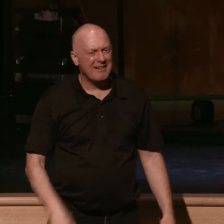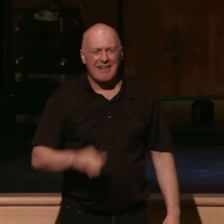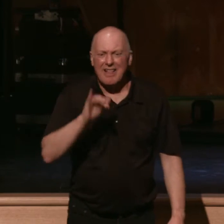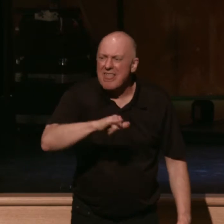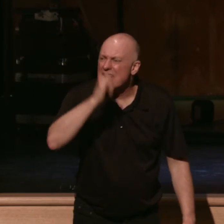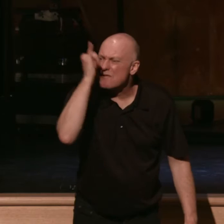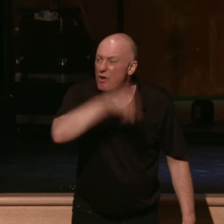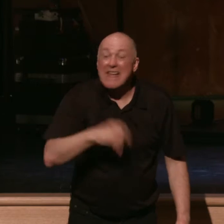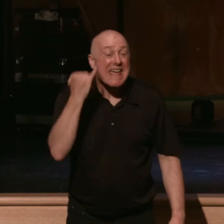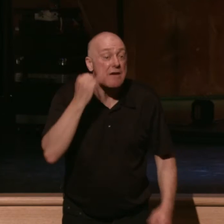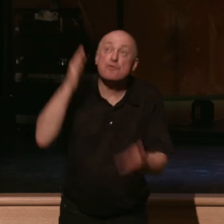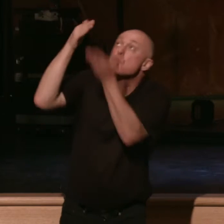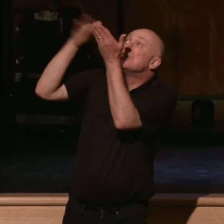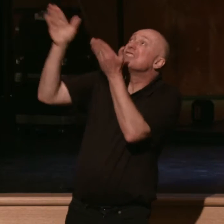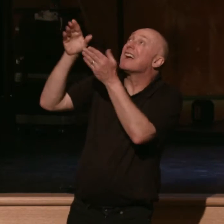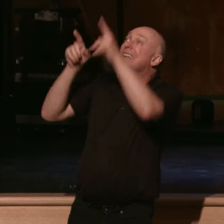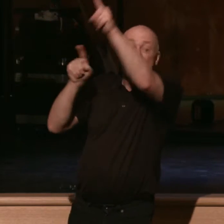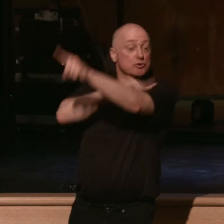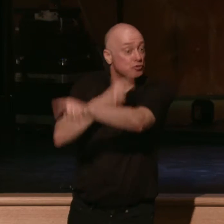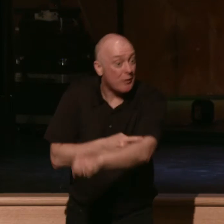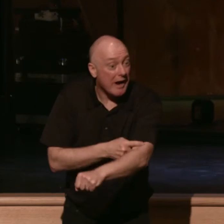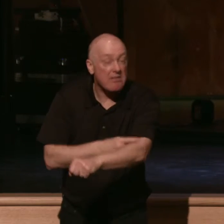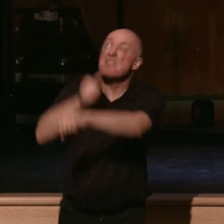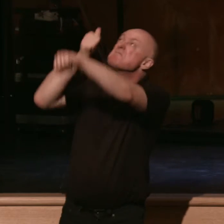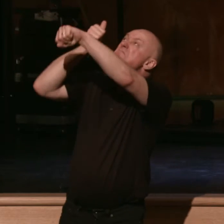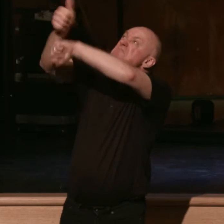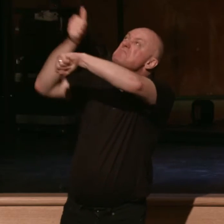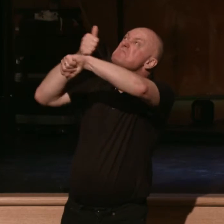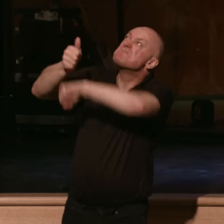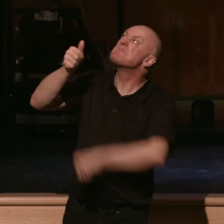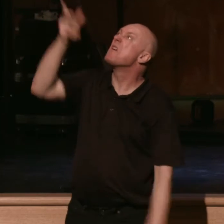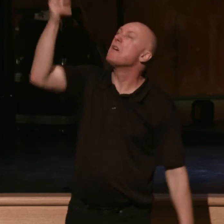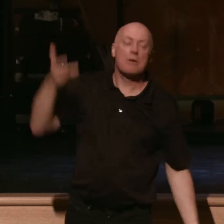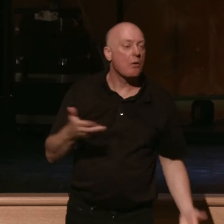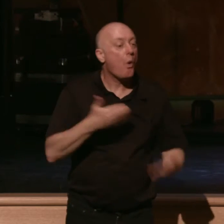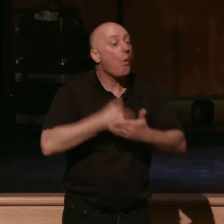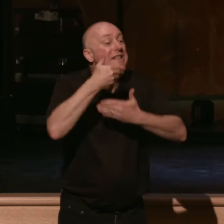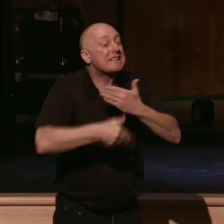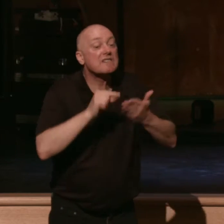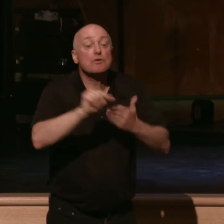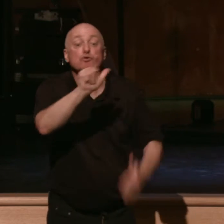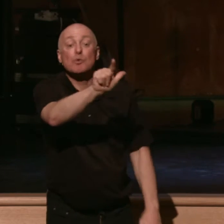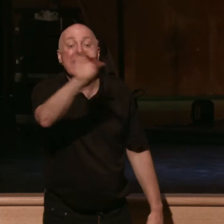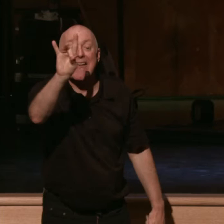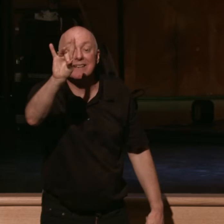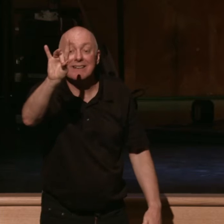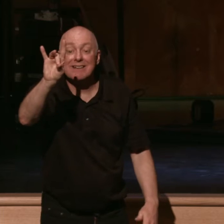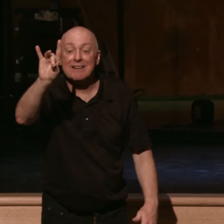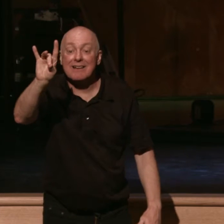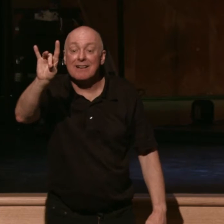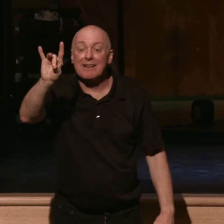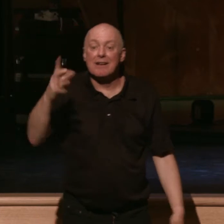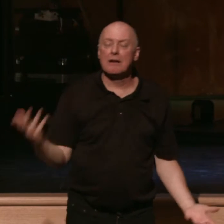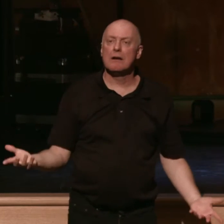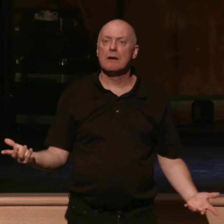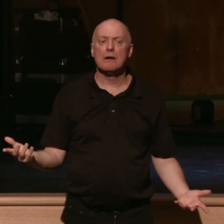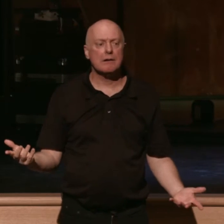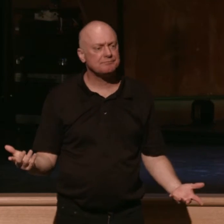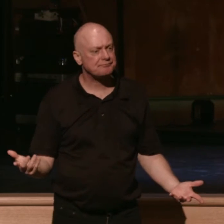rejecting the strength of the Lord, accusing God in his character. What comes next? Verse 28. Where are we going up? Our brothers